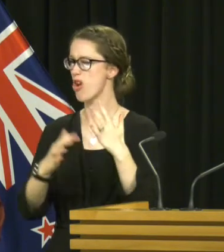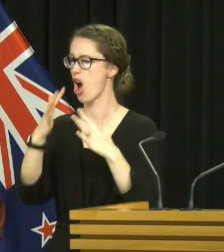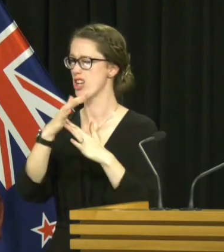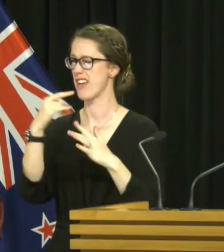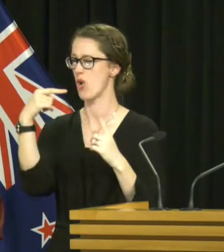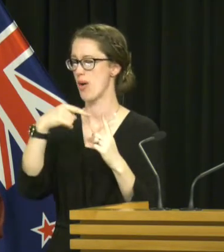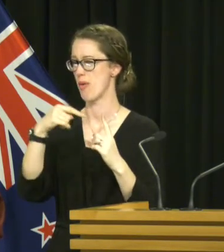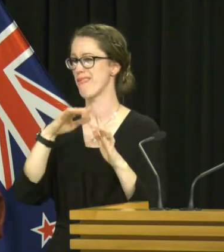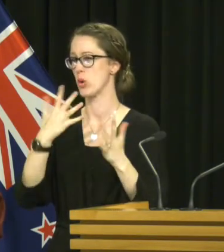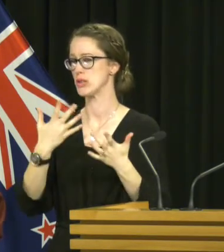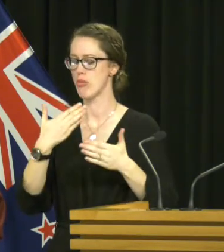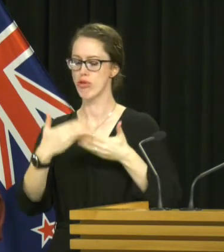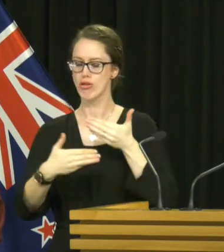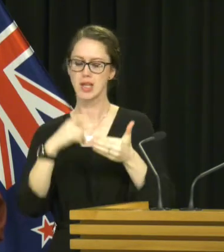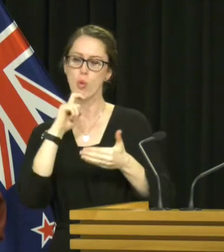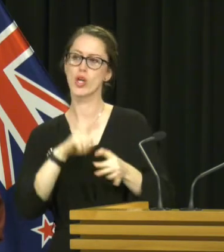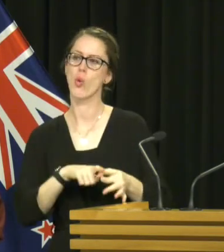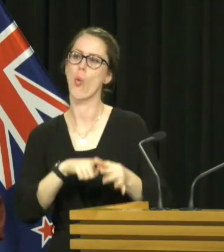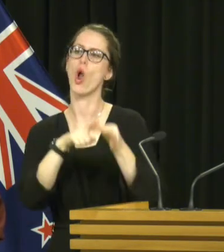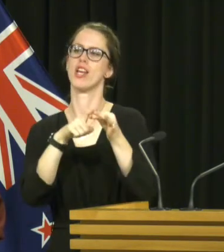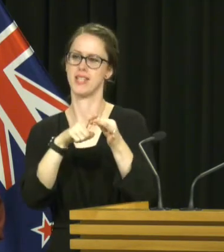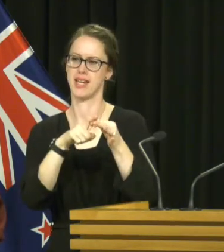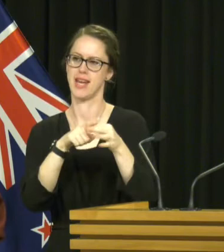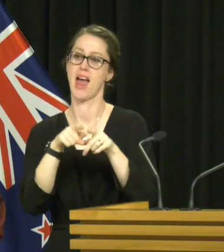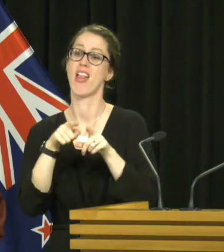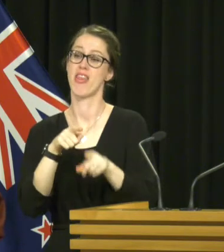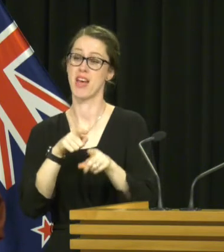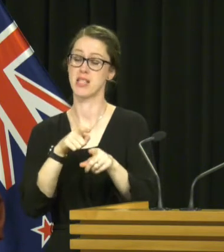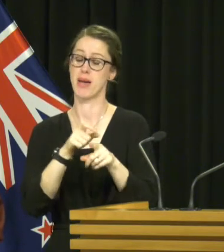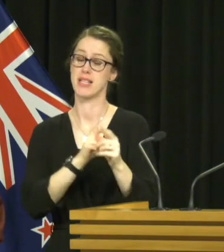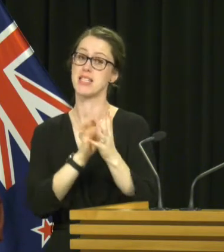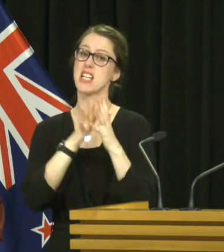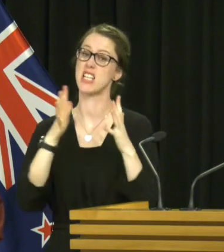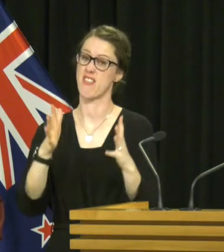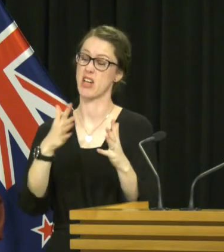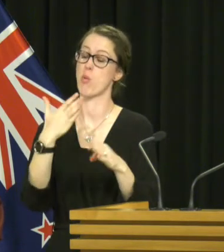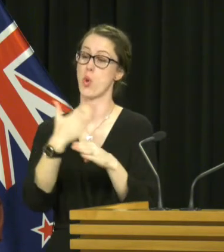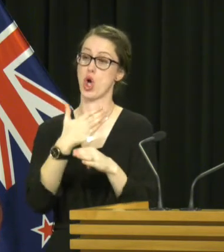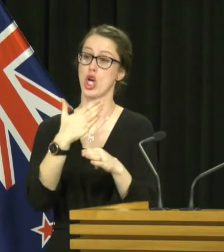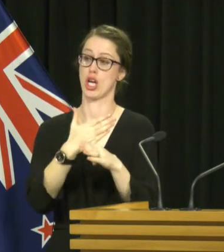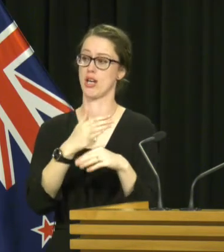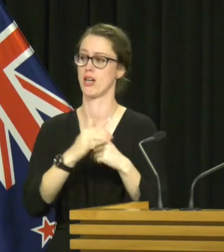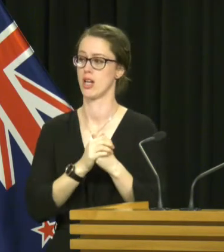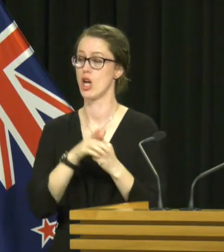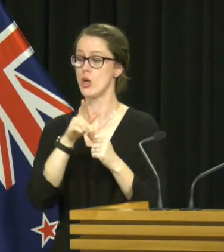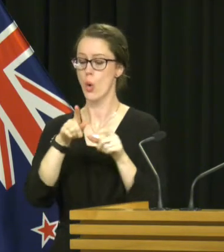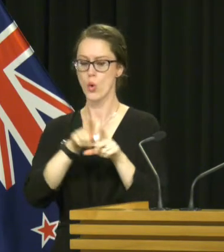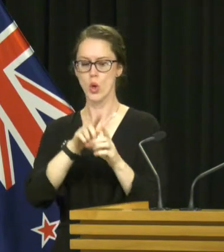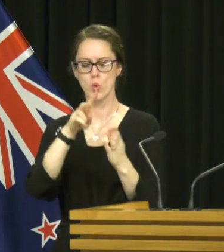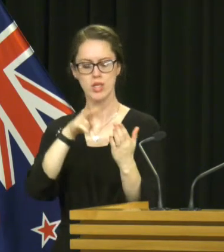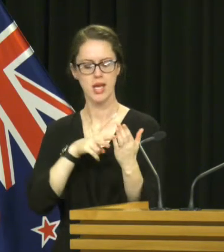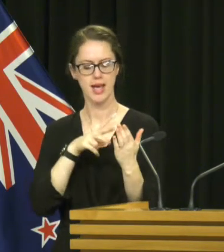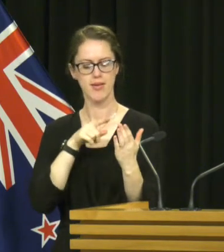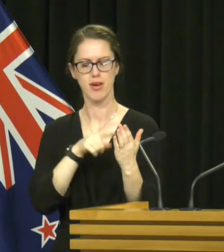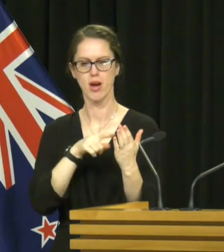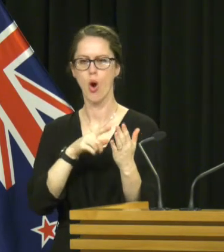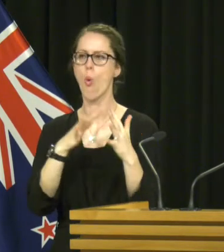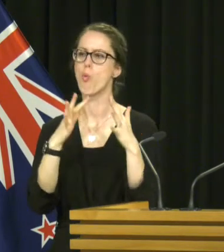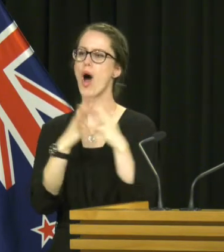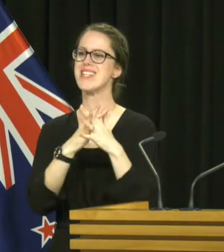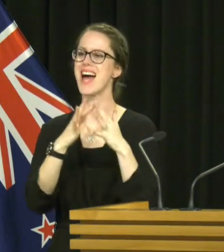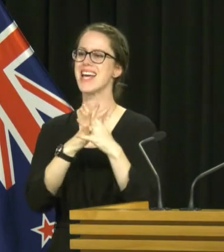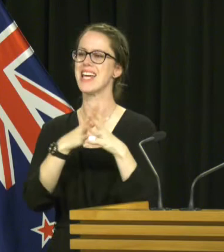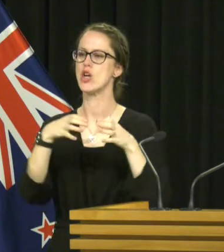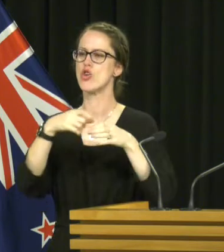has been very much on progressing water quality, and that has been a significant piece of work. You'll also see, of course, that where the Waitangi